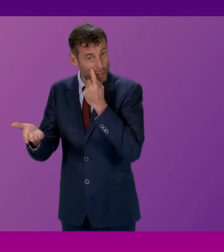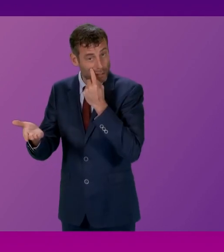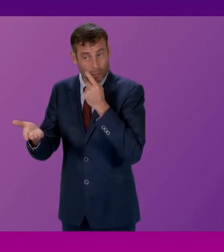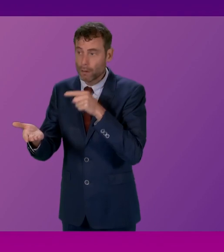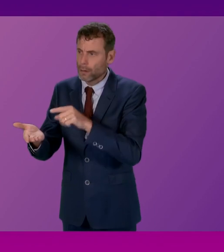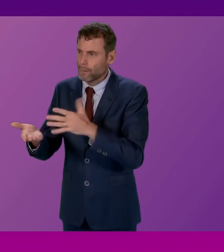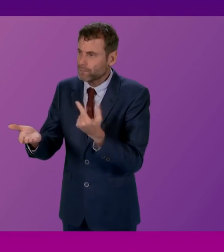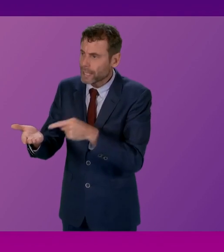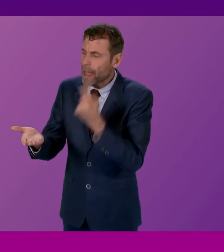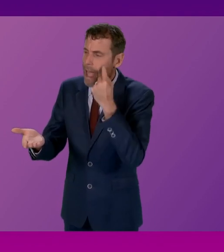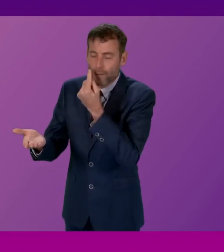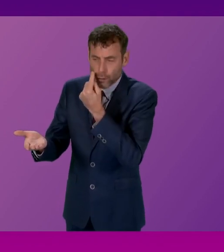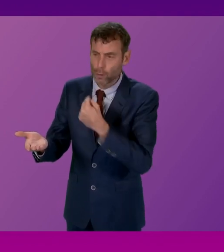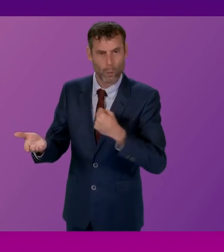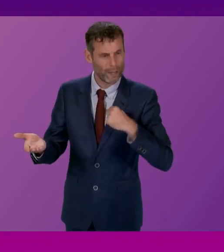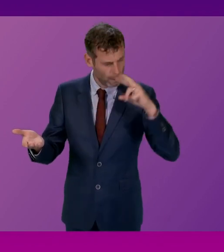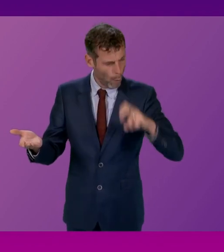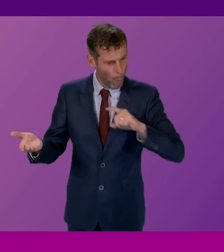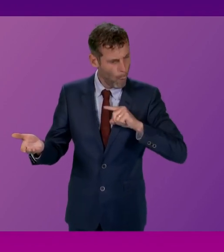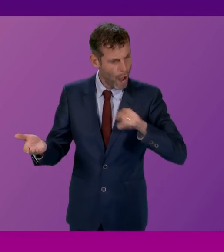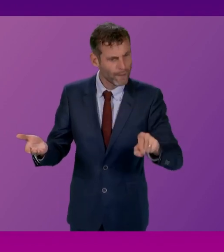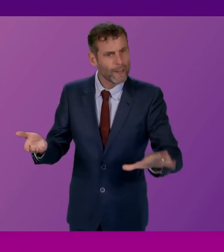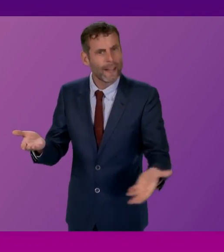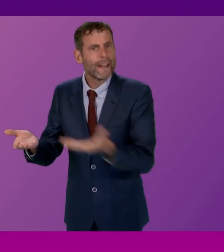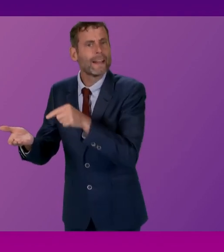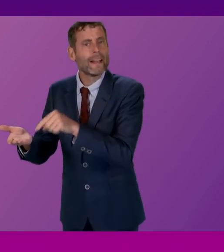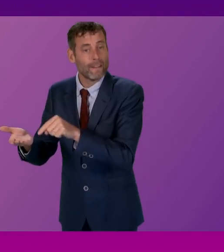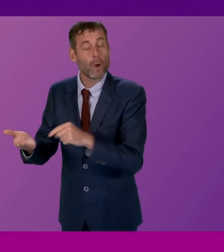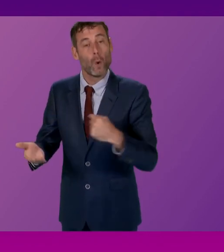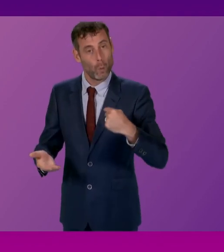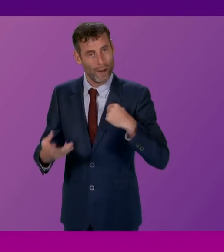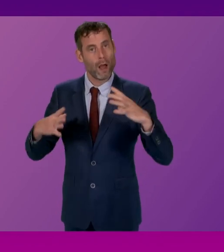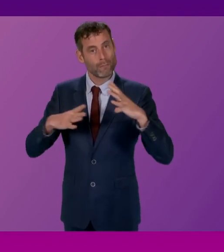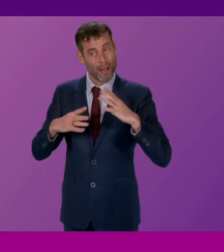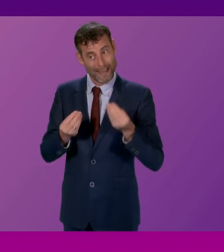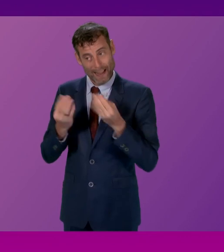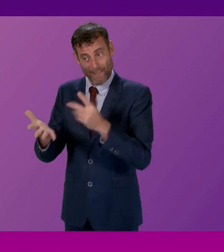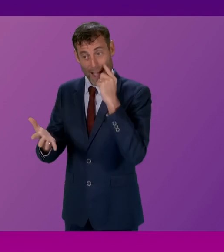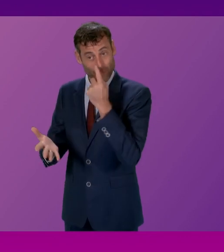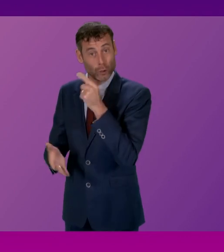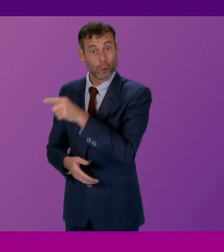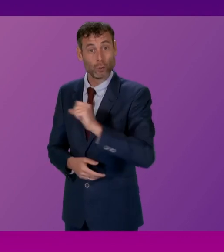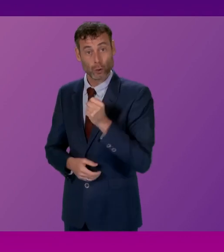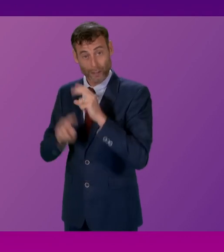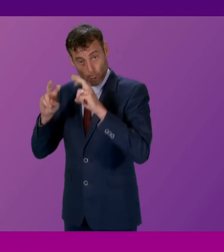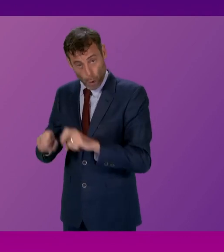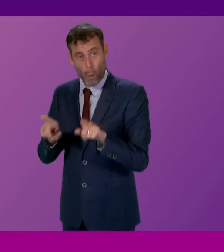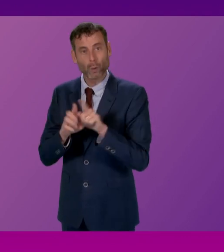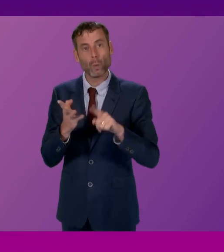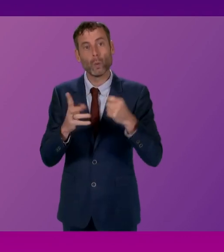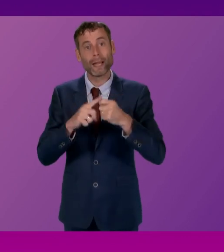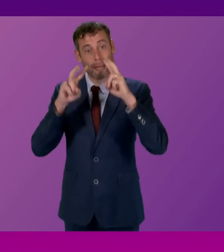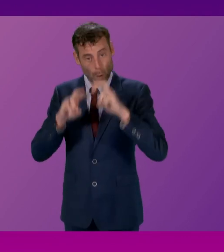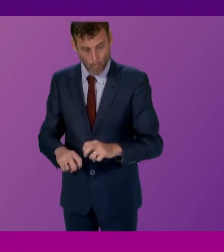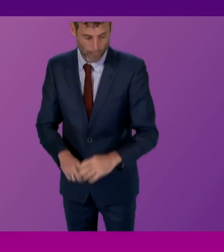government will undoubtedly fully cooperate with both the UK inquiry and both the Scottish public inquiry too. Thank